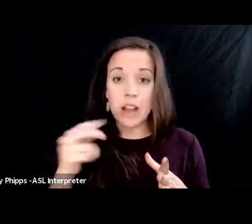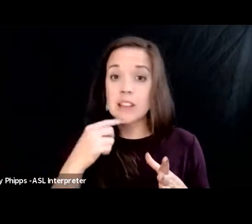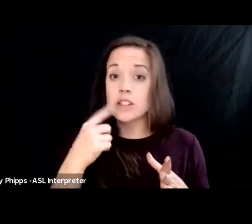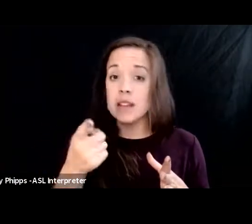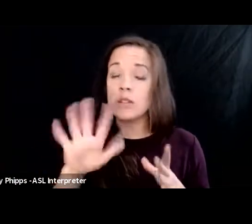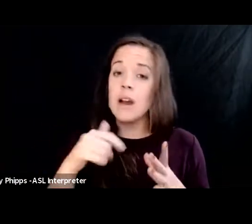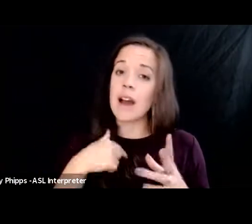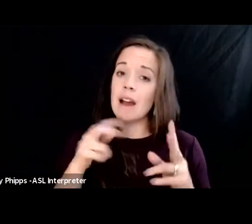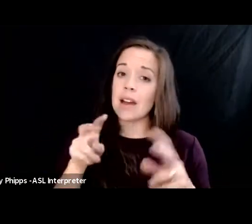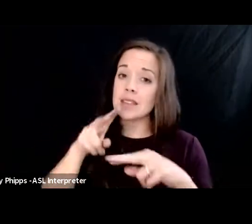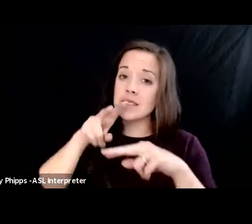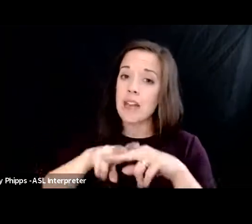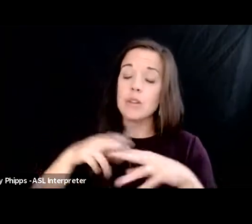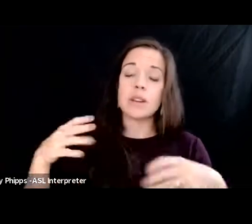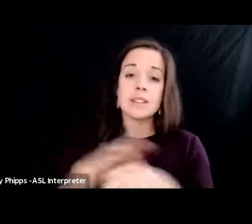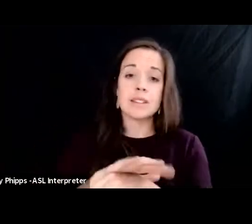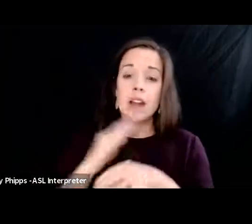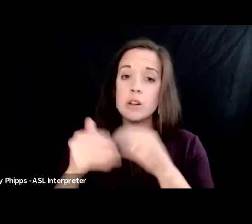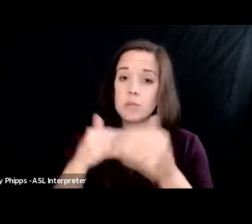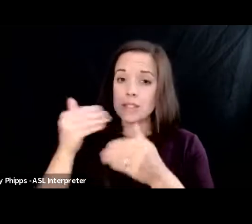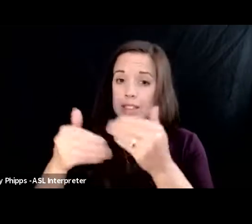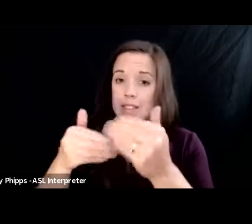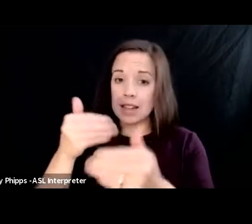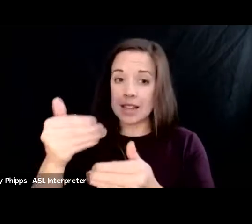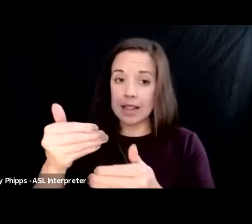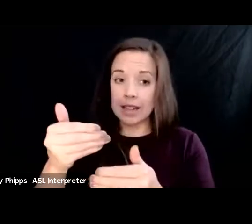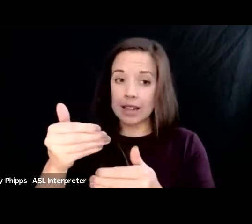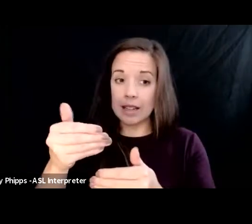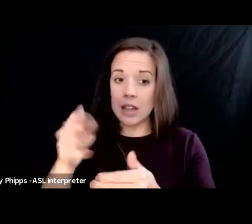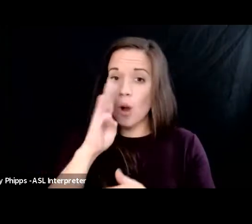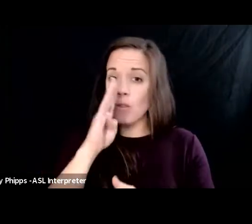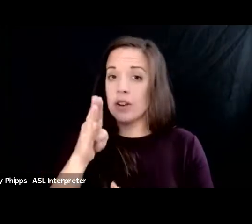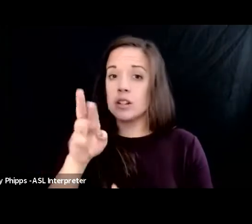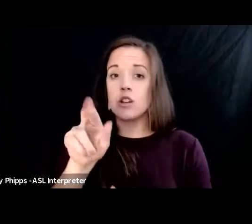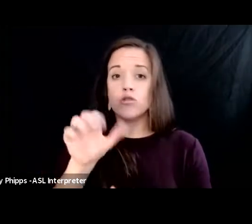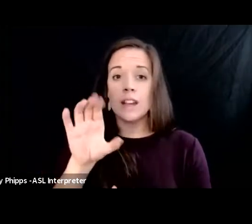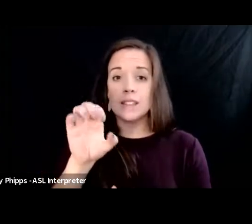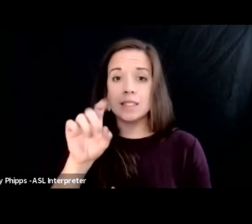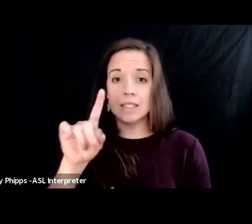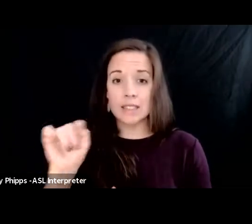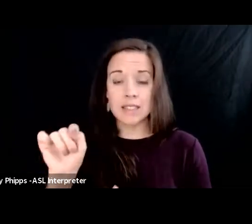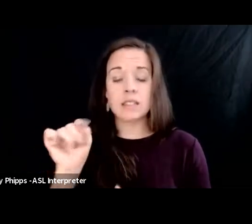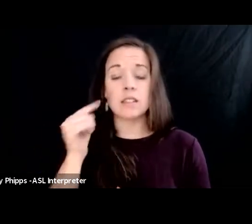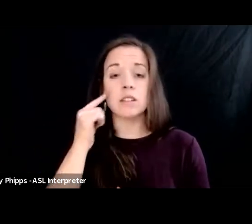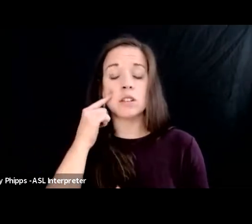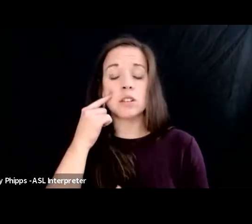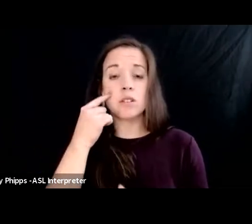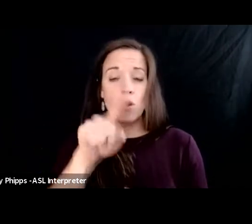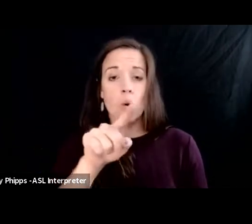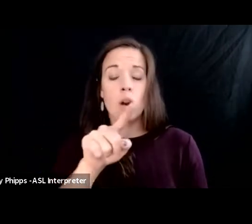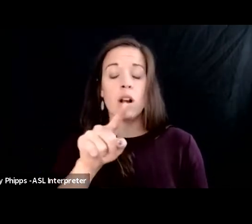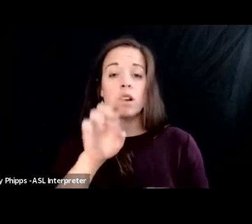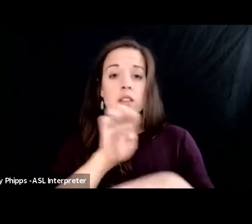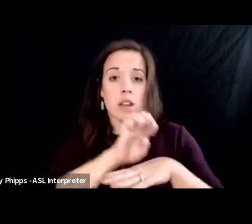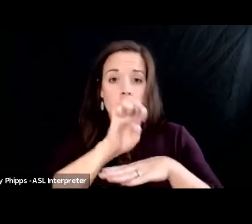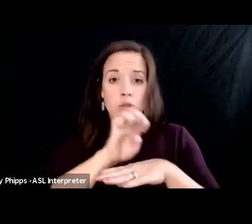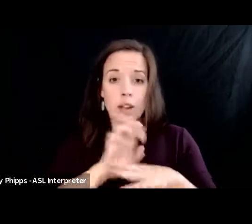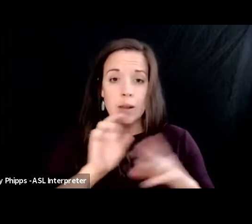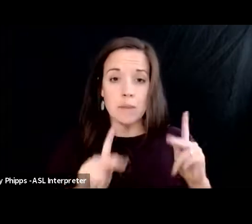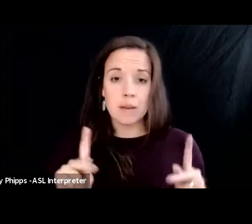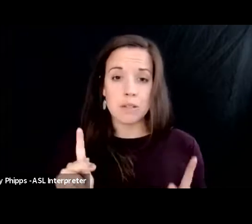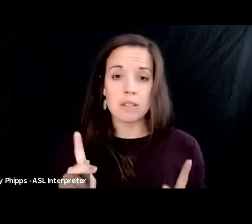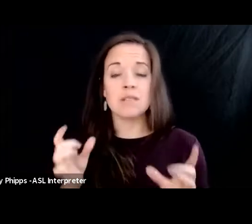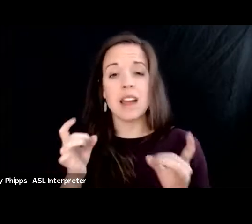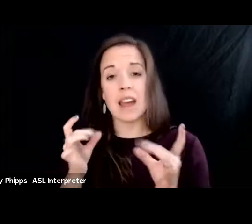sat through his entire proceeding was overtly racist towards the ecuadorian people has a personal grudge against steven